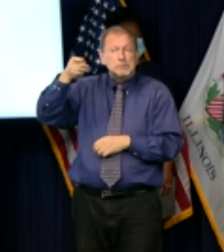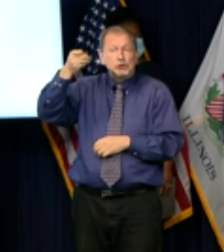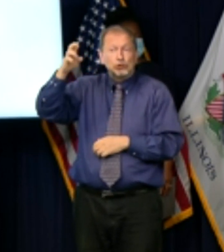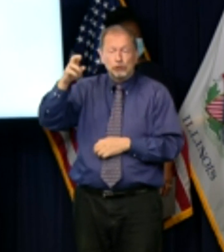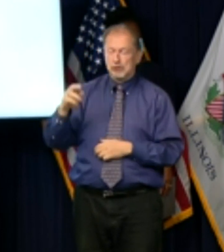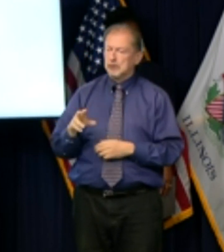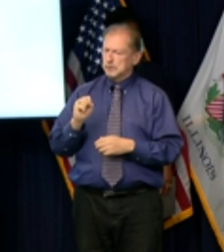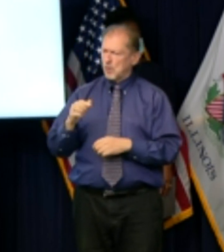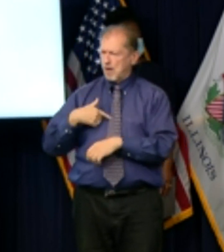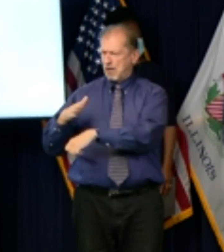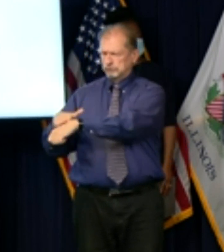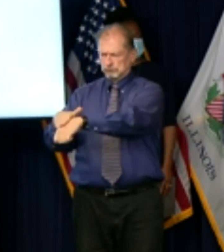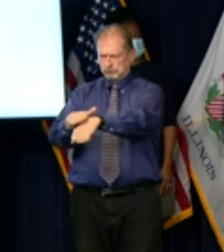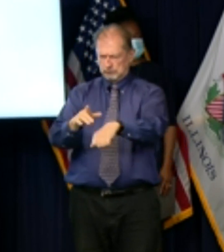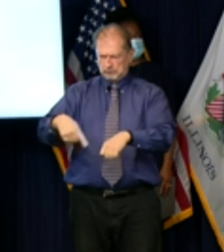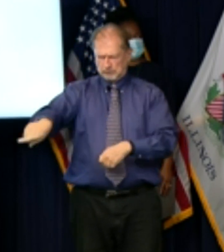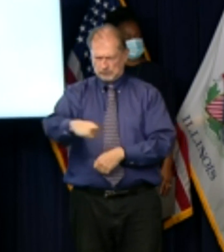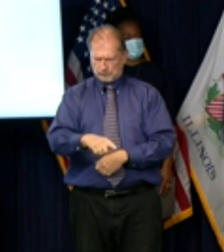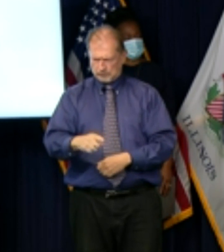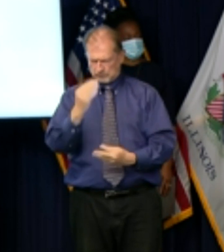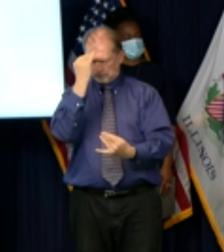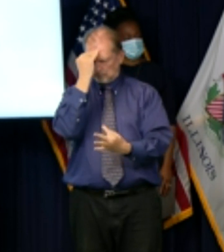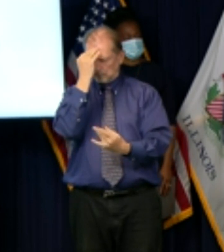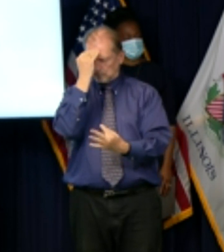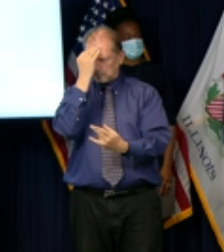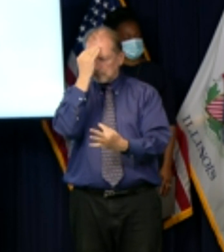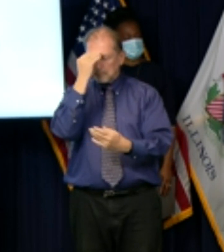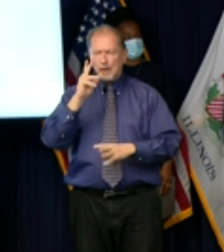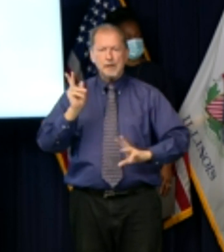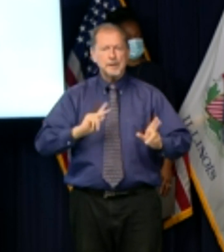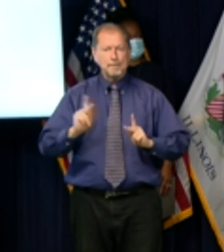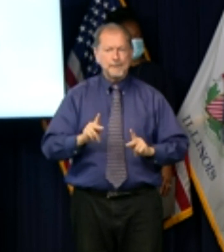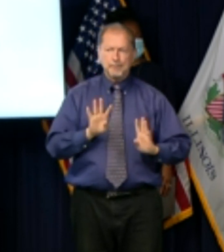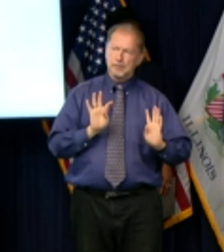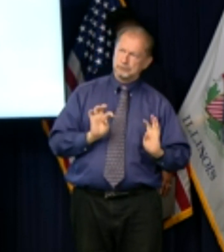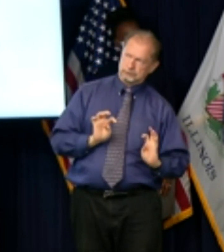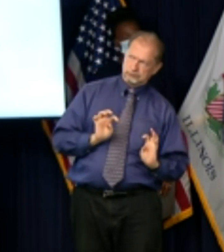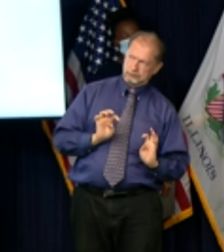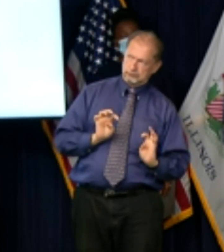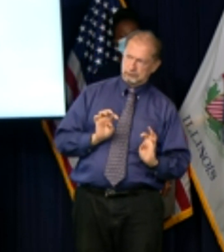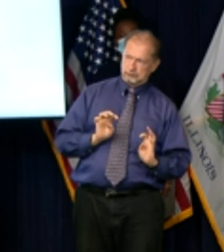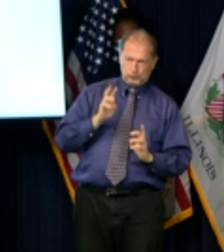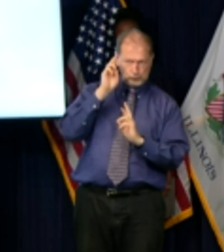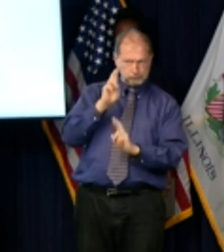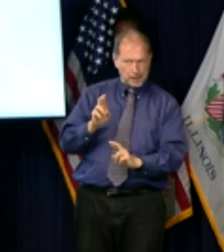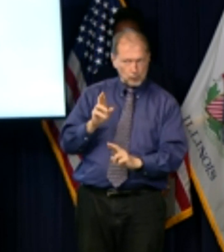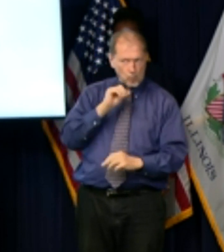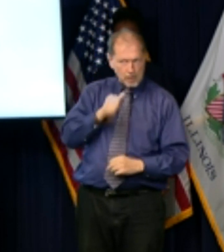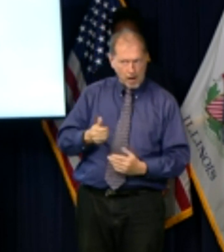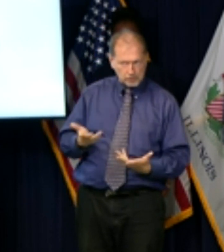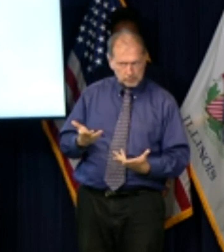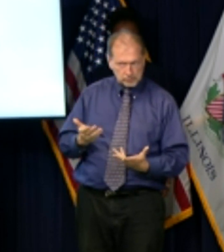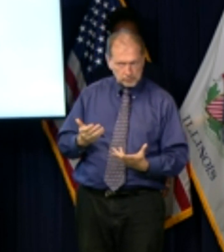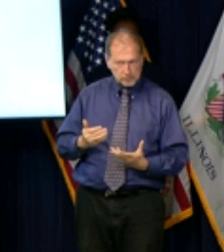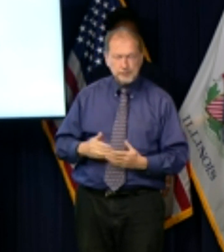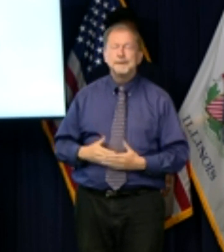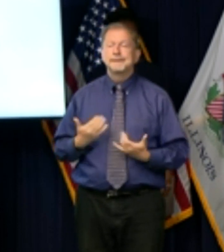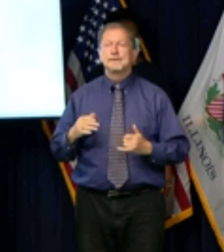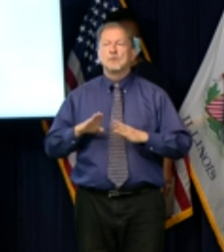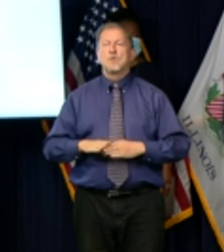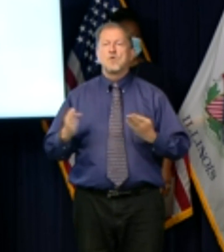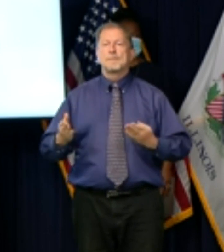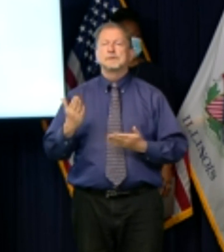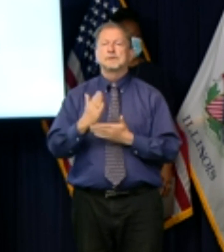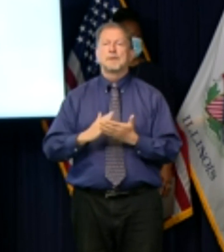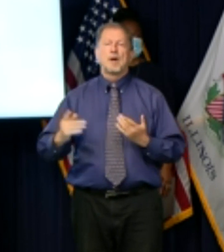long and hard about the duties that they owe to the people that we all work for thank you and i'll be happy to take questions